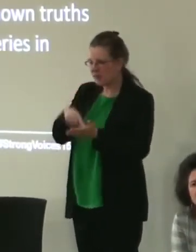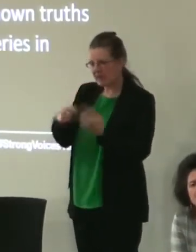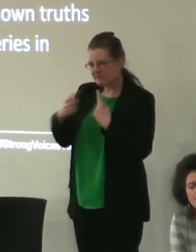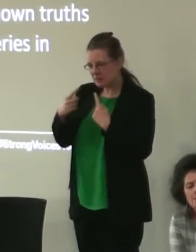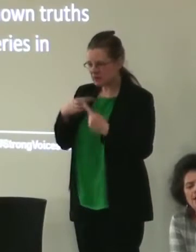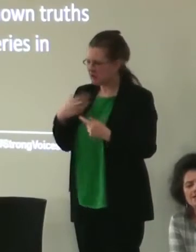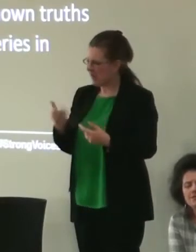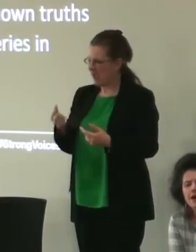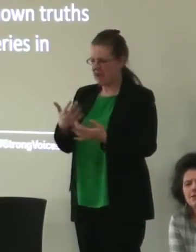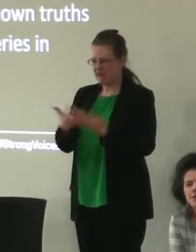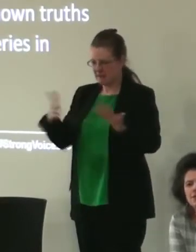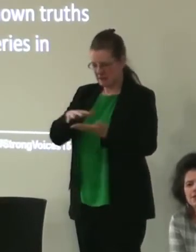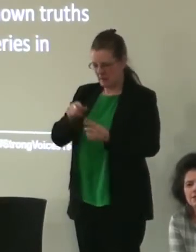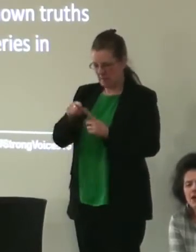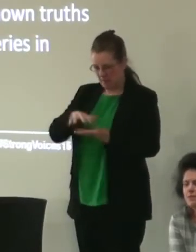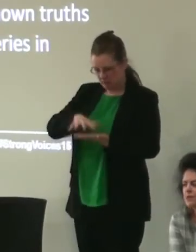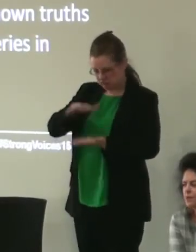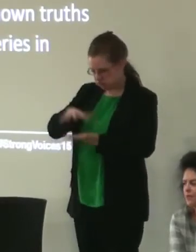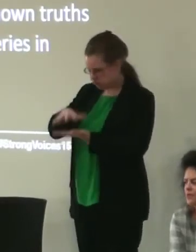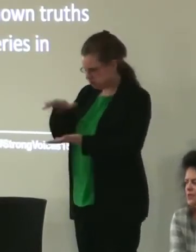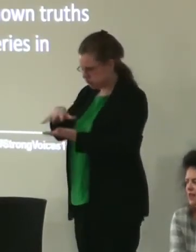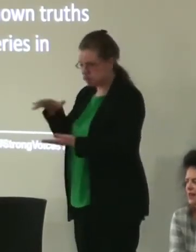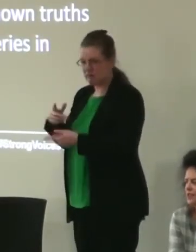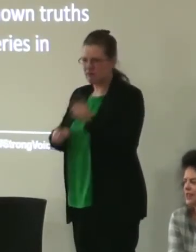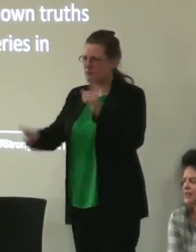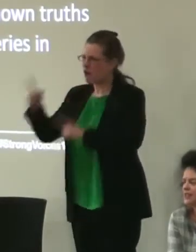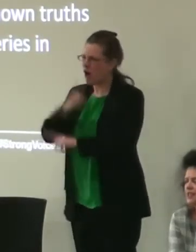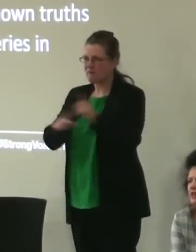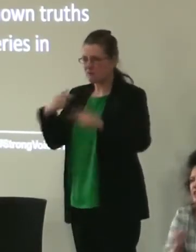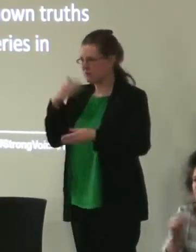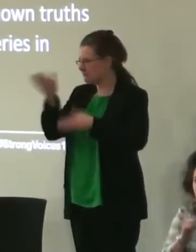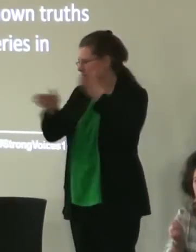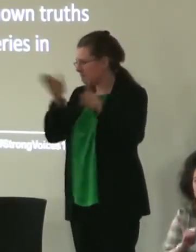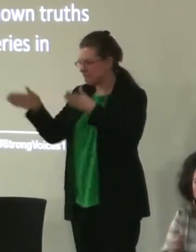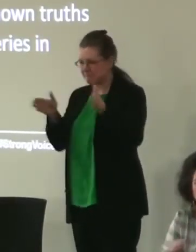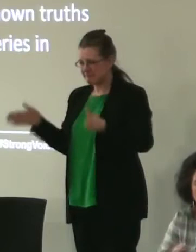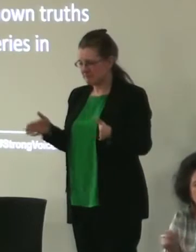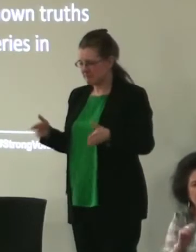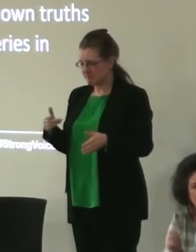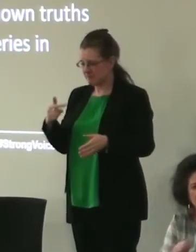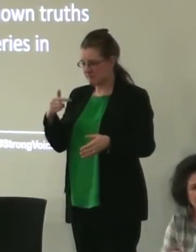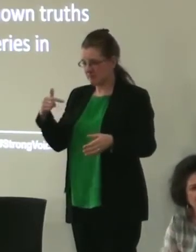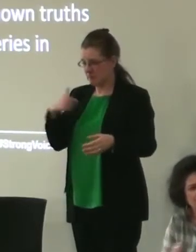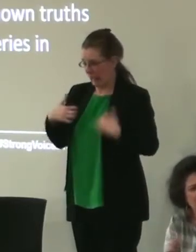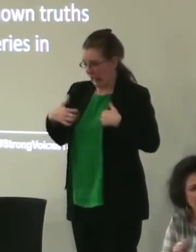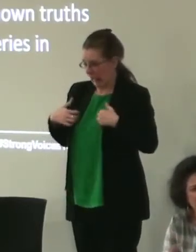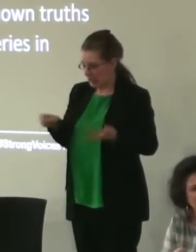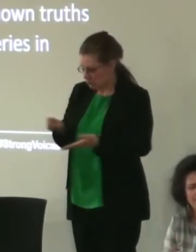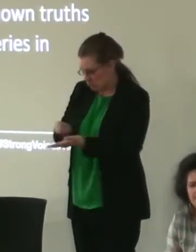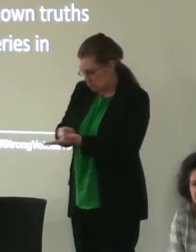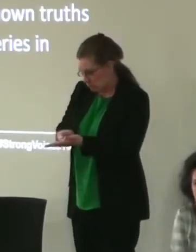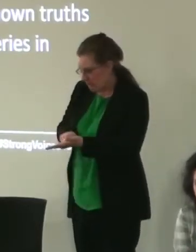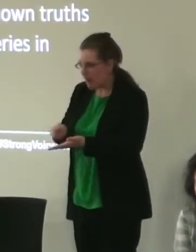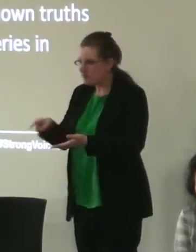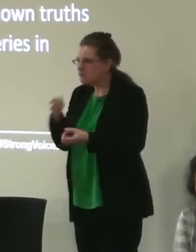have so many piles of paper that are papers from conferences I have attended that are filled with my excited scribbles about all the